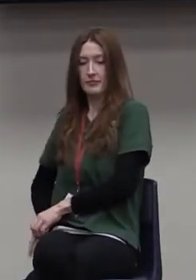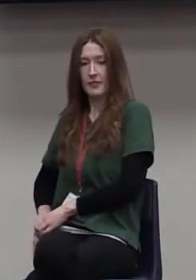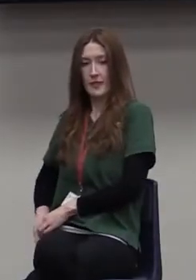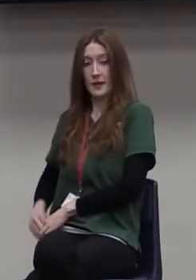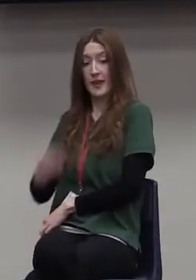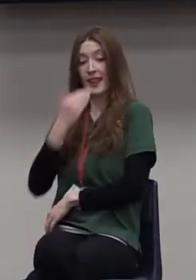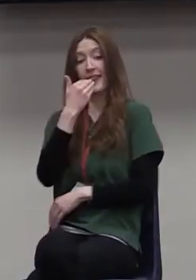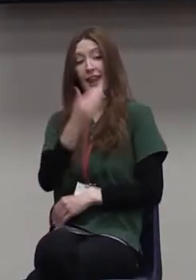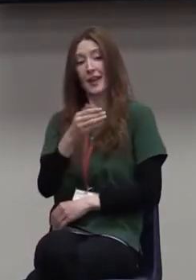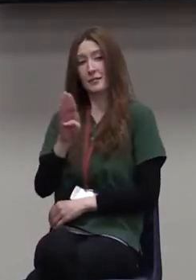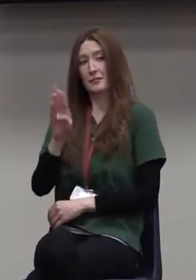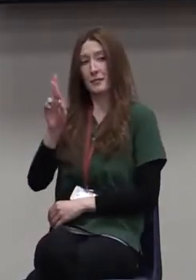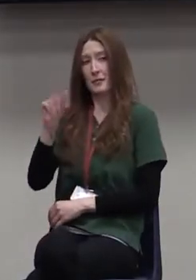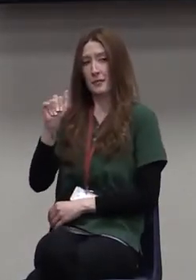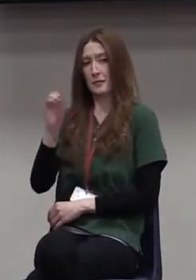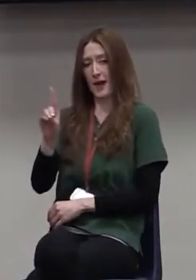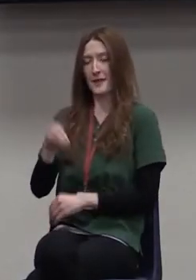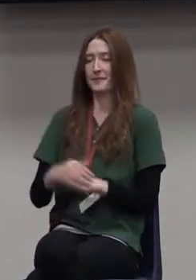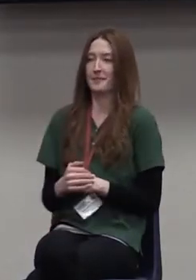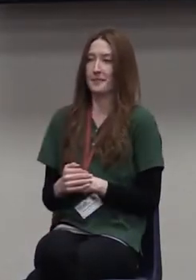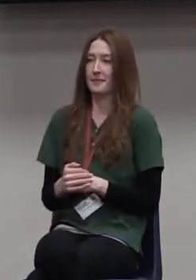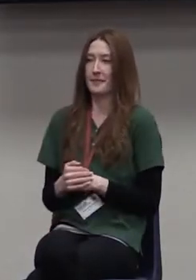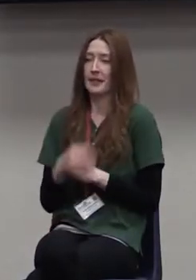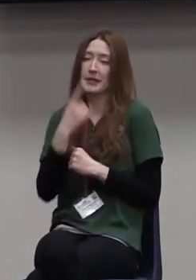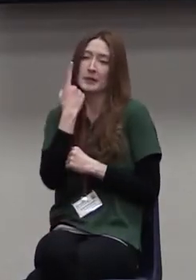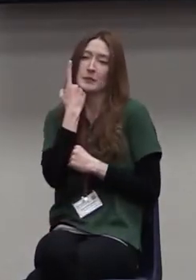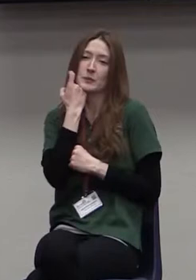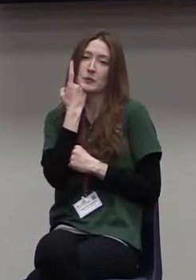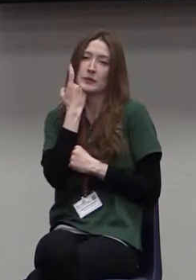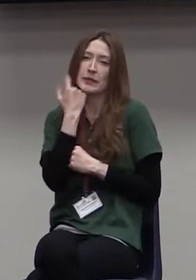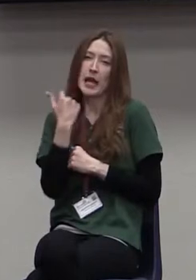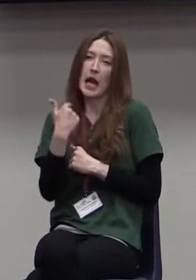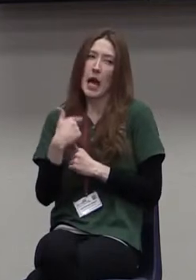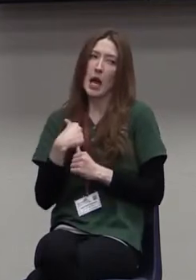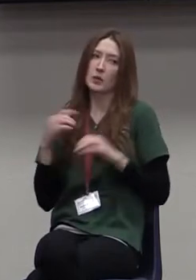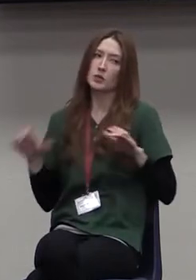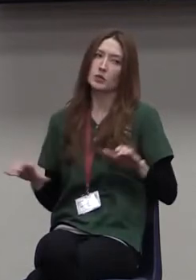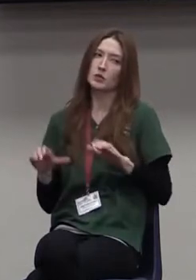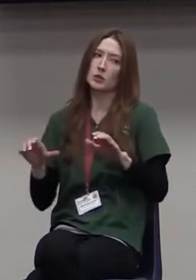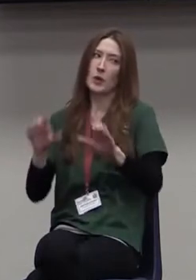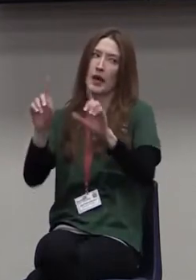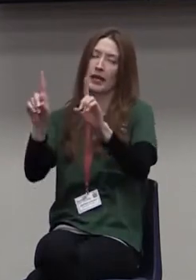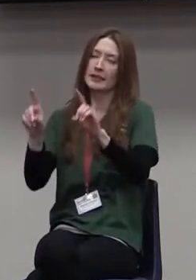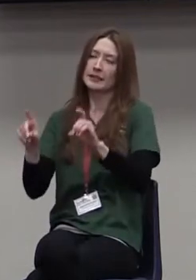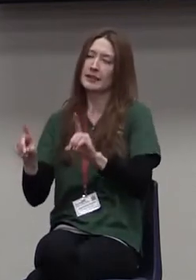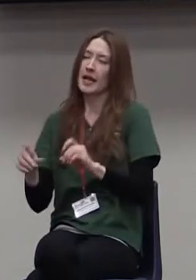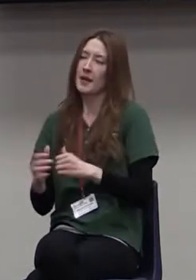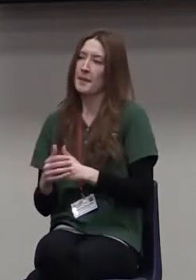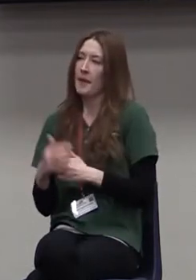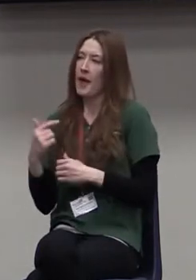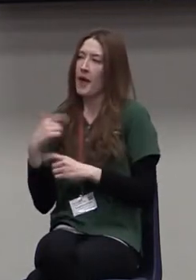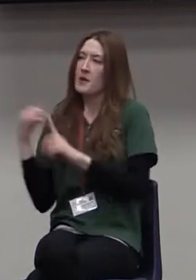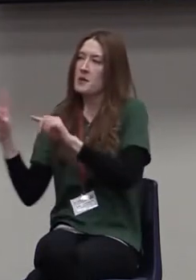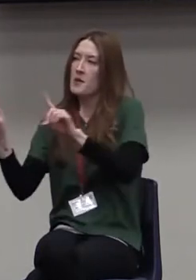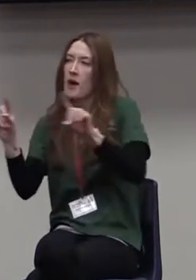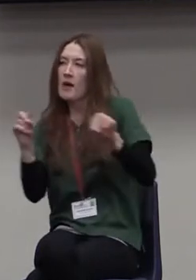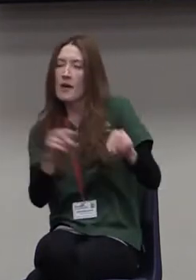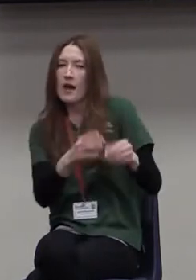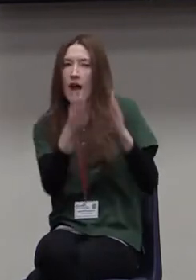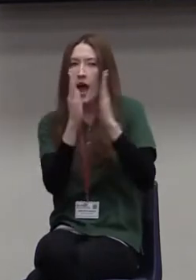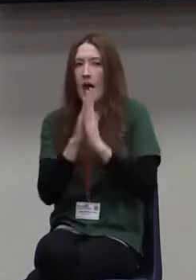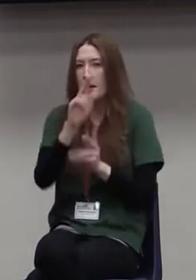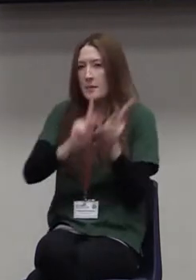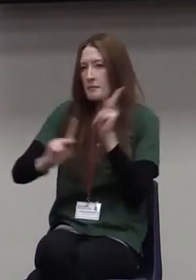Recently, I was doing a little survey, and I was asking a number of different people what their favorite gospel was,